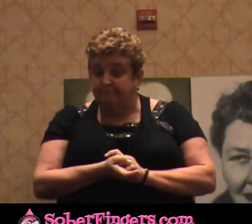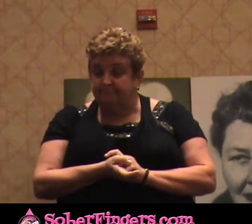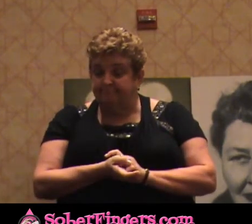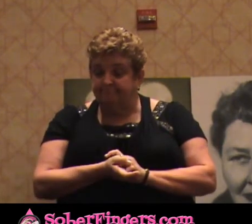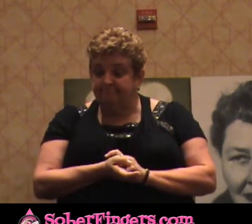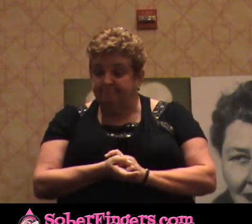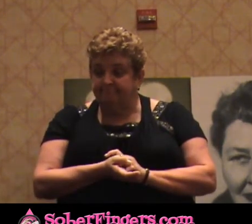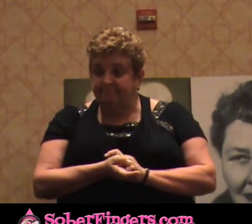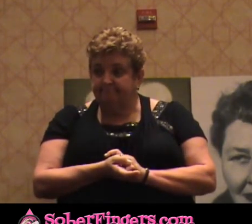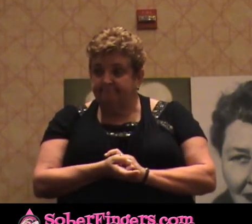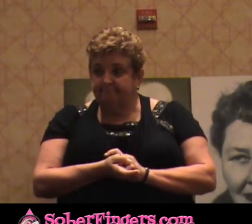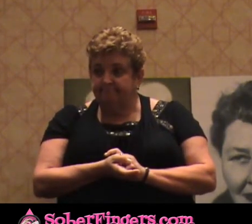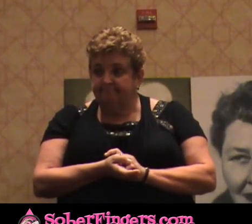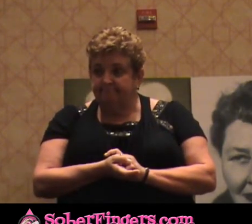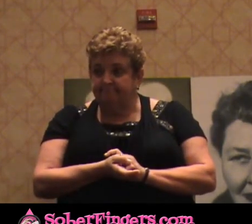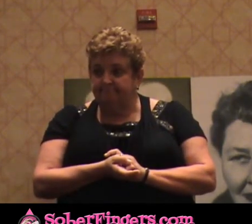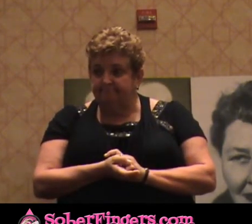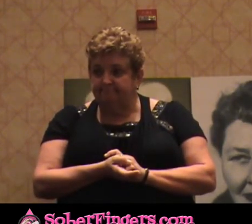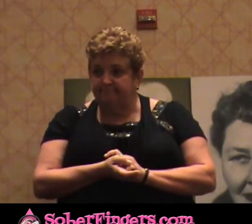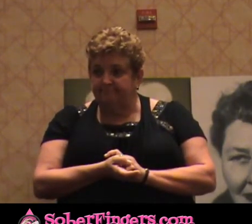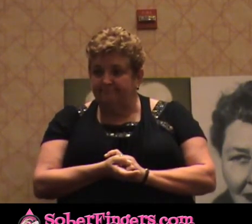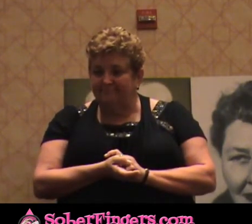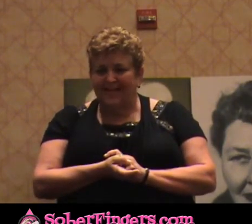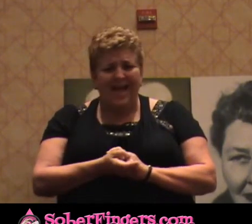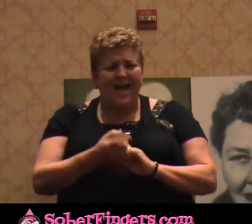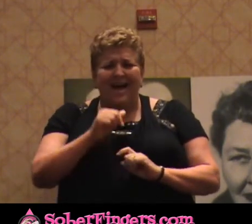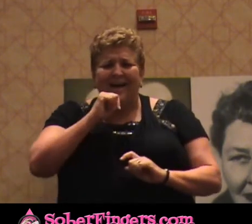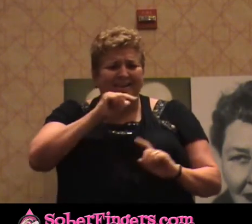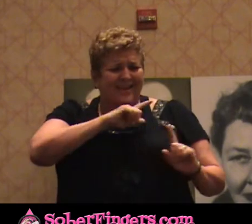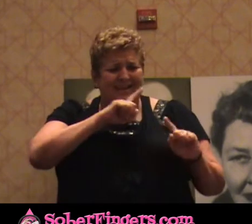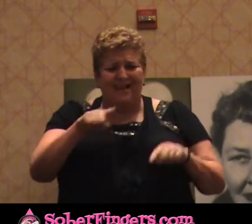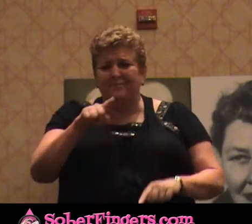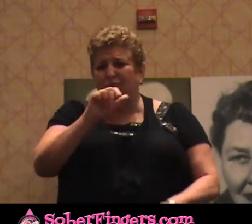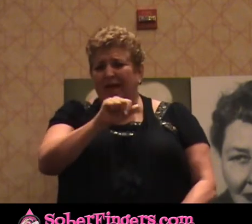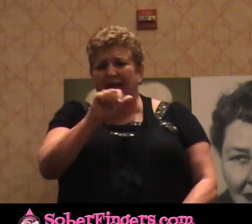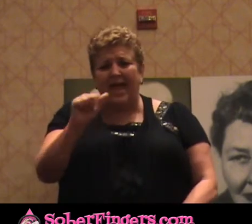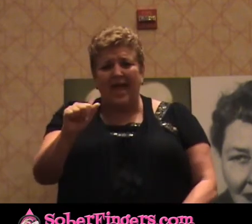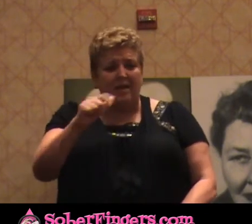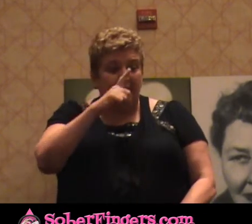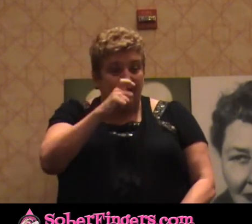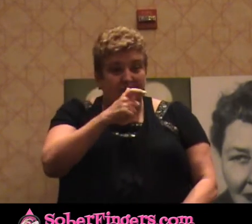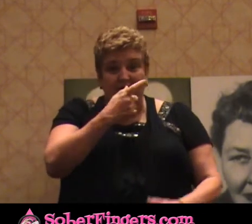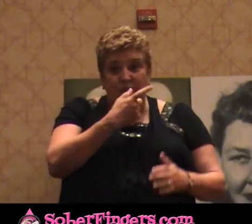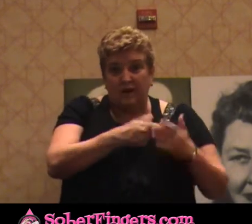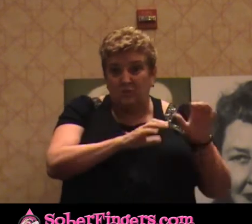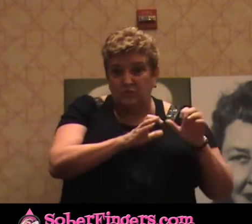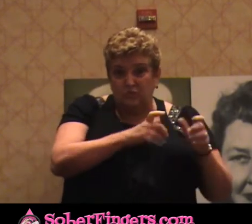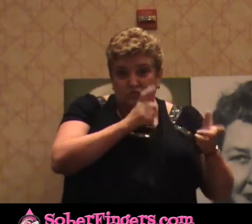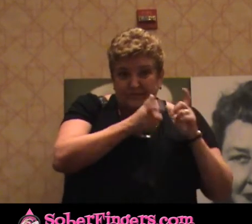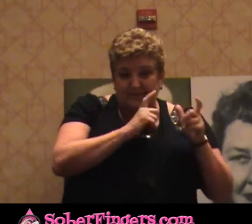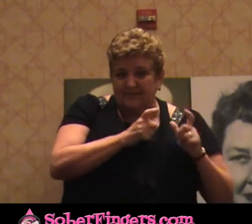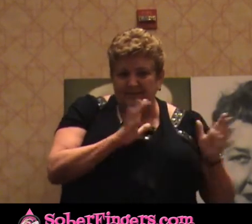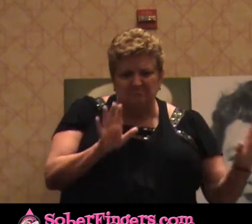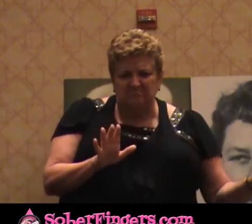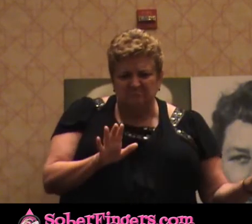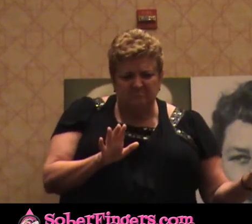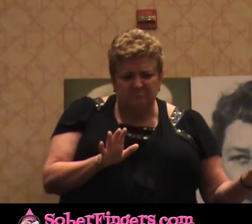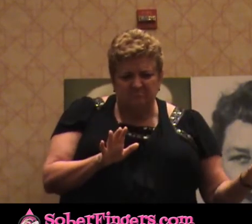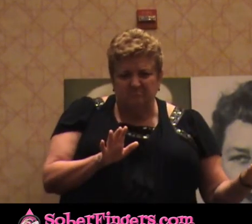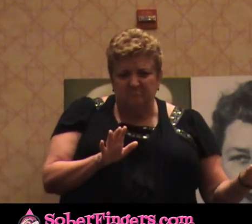And I tell you, I didn't come to Alcoholics Anonymous for the consequences of my drinking. Consequences don't get my attention. I'm